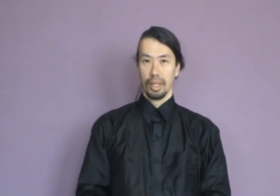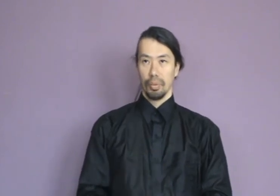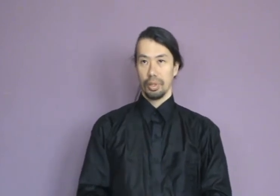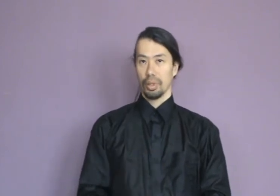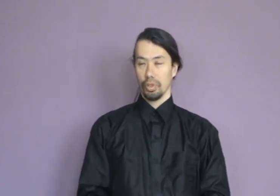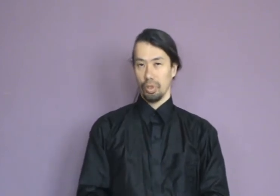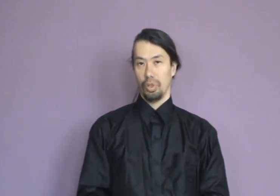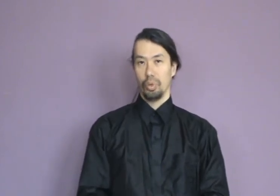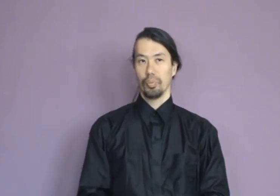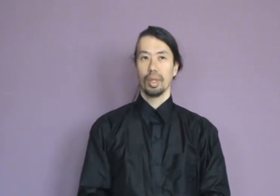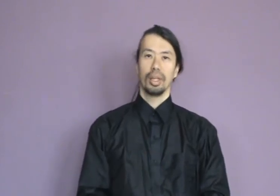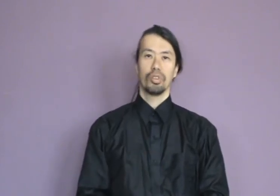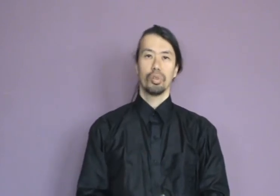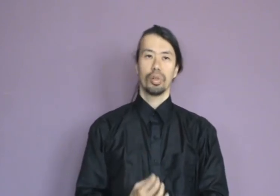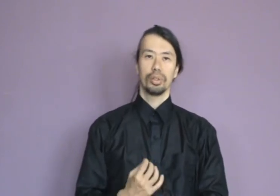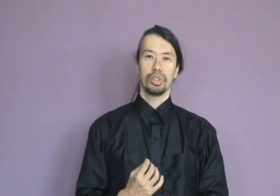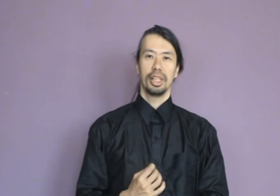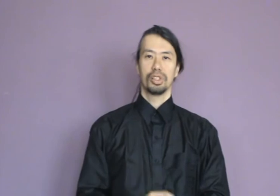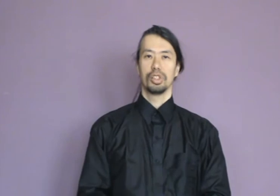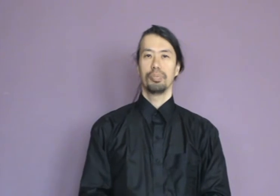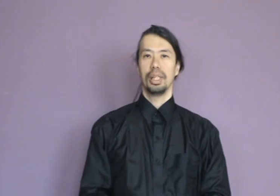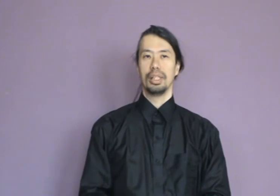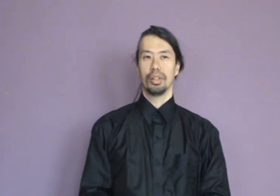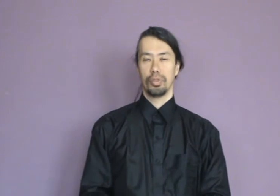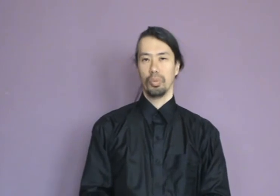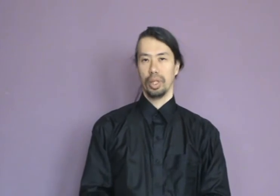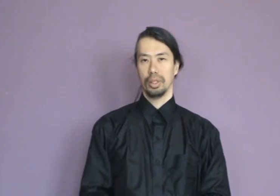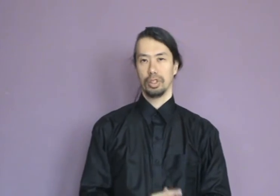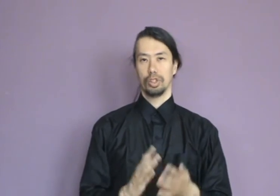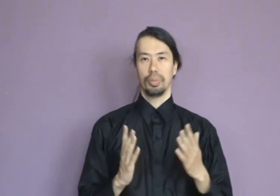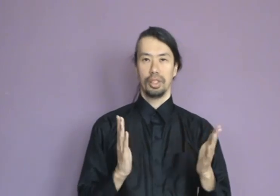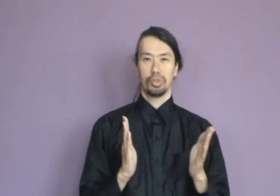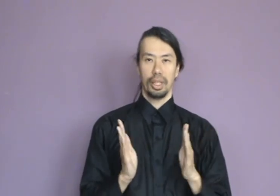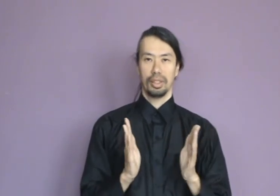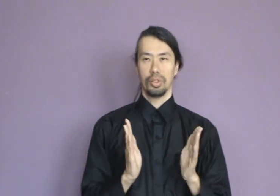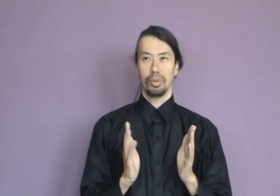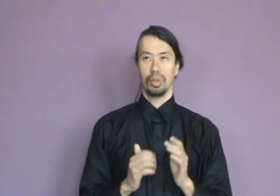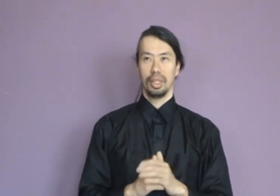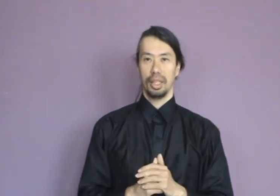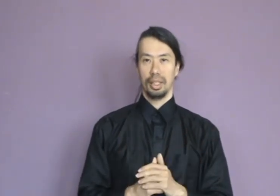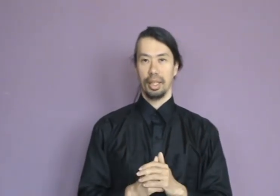What you can also do is to try to change the speed of the meridian. So, speed is related to yin and yang.